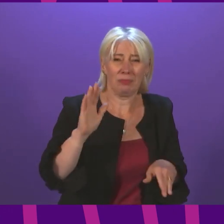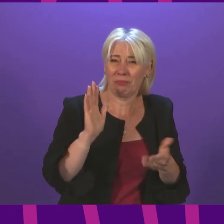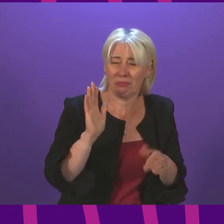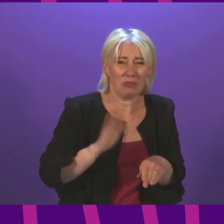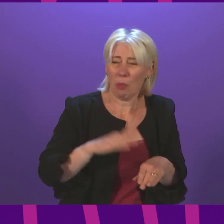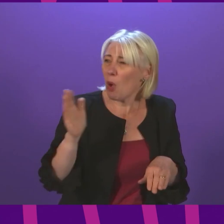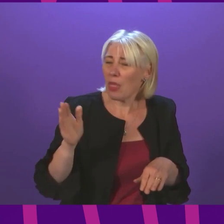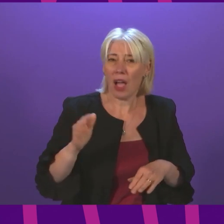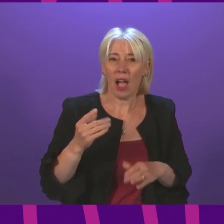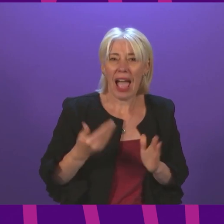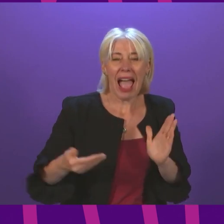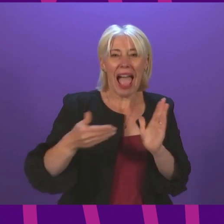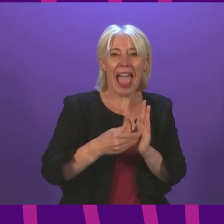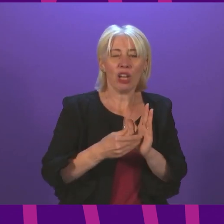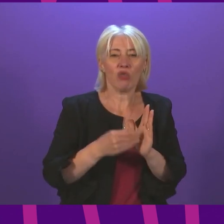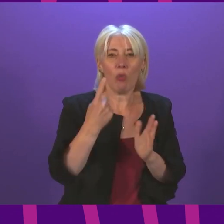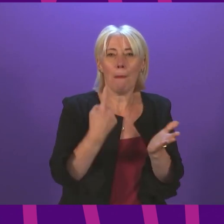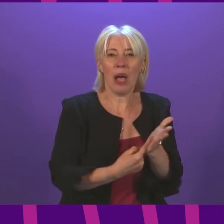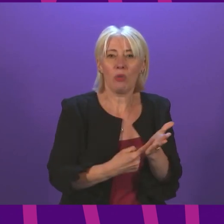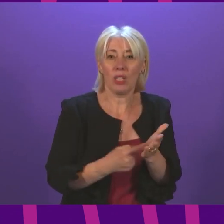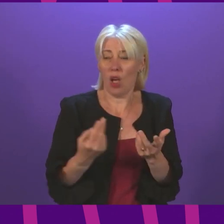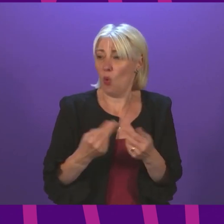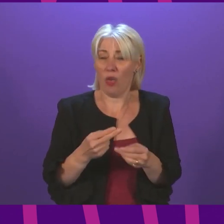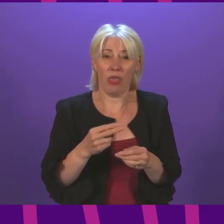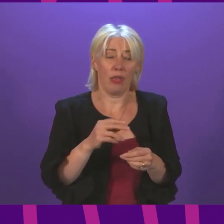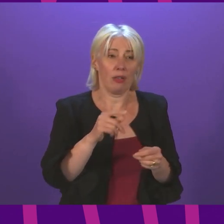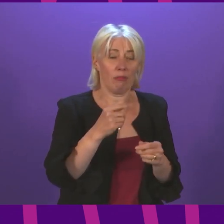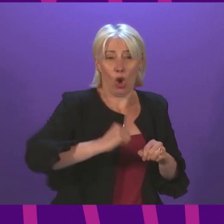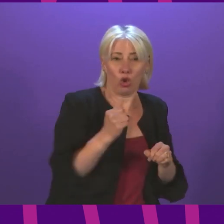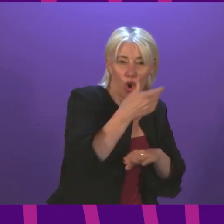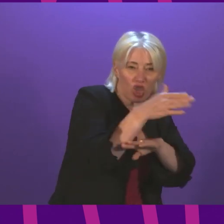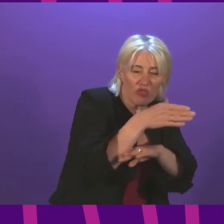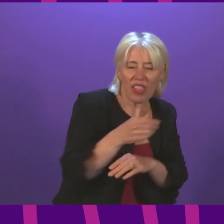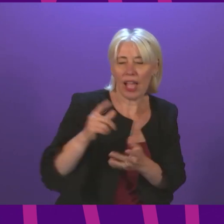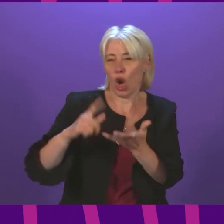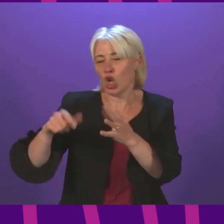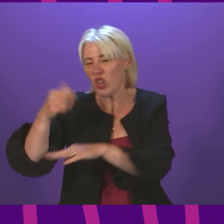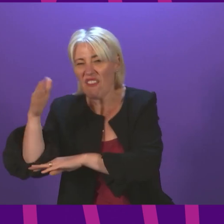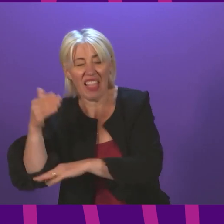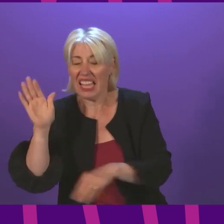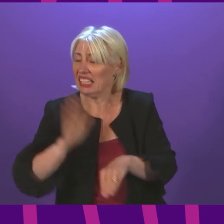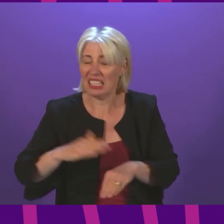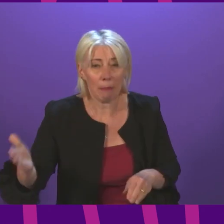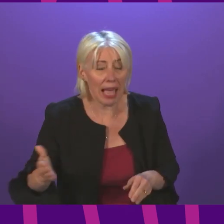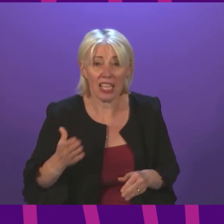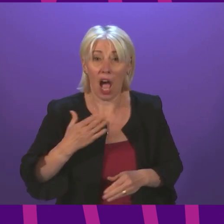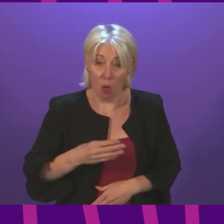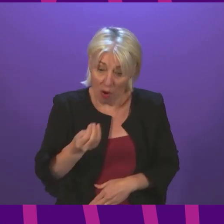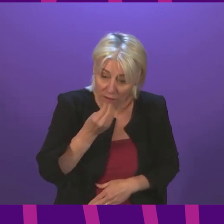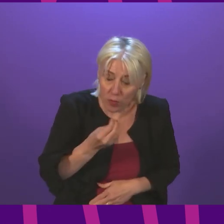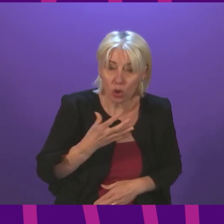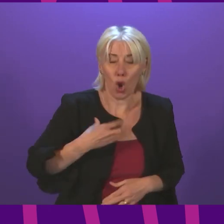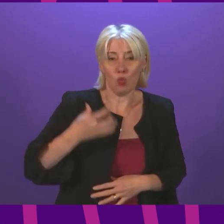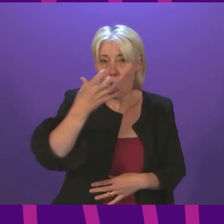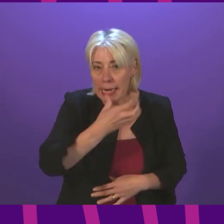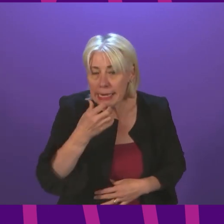pound in their purse comes badged with a salt tire or with a union jack. Putting food on your table, being able to switch the heating on and putting clothes